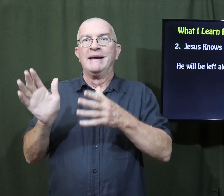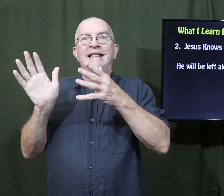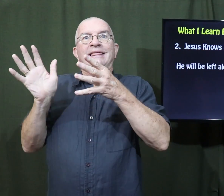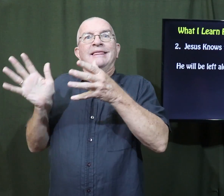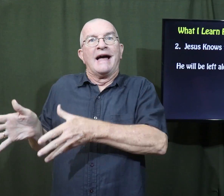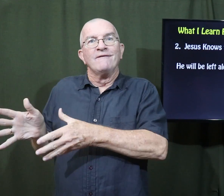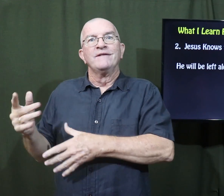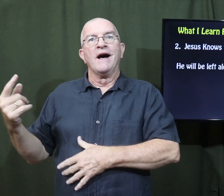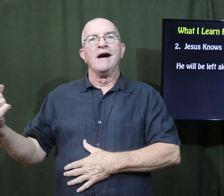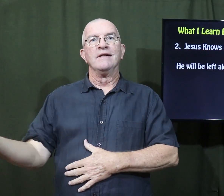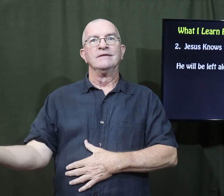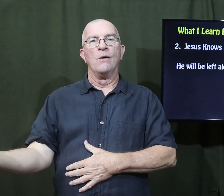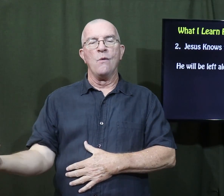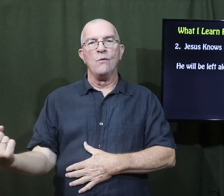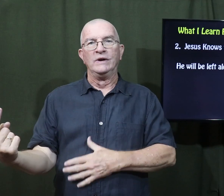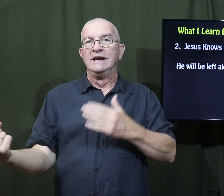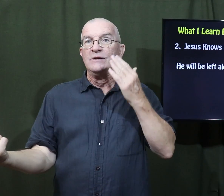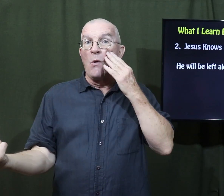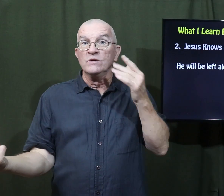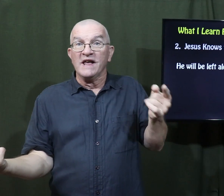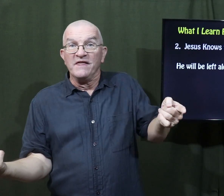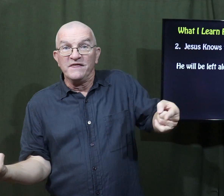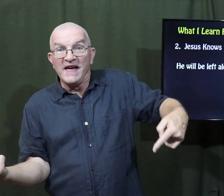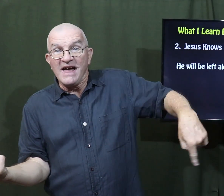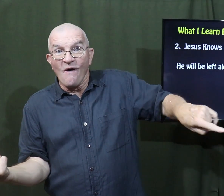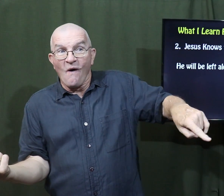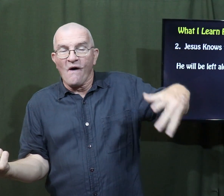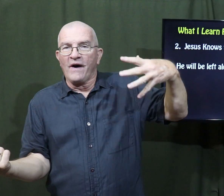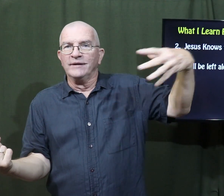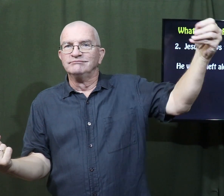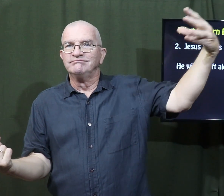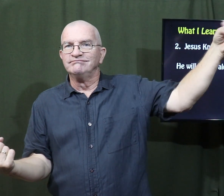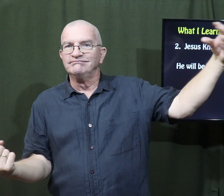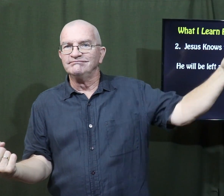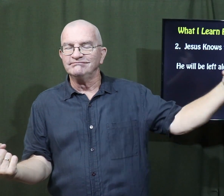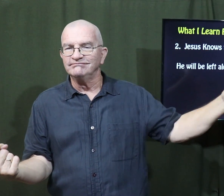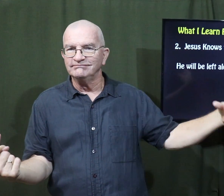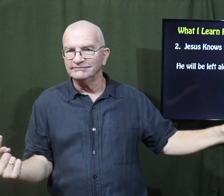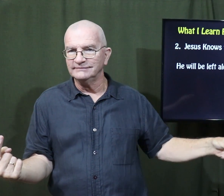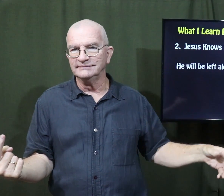is going to be left alone. He knows they're all going to leave him.